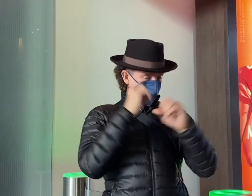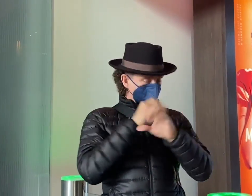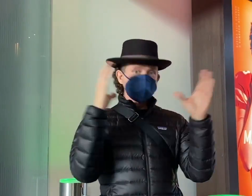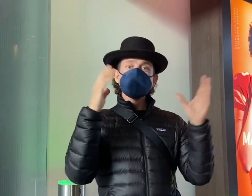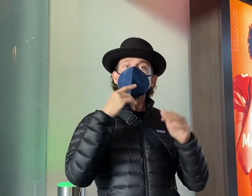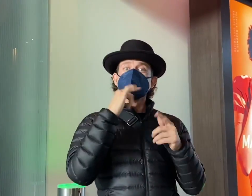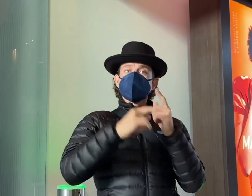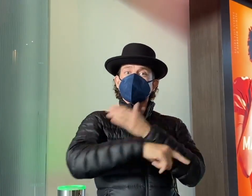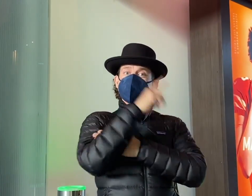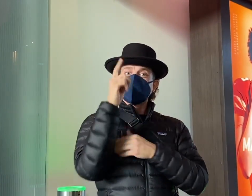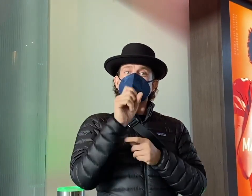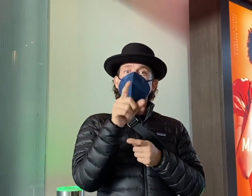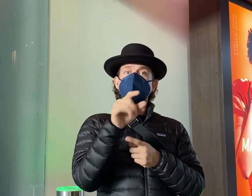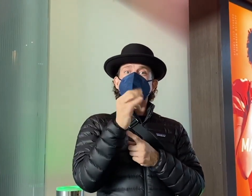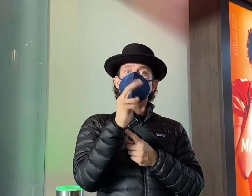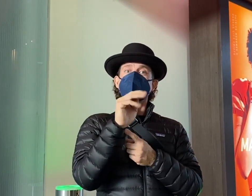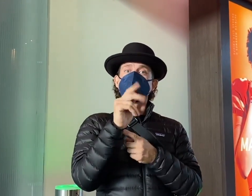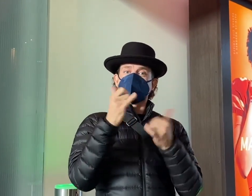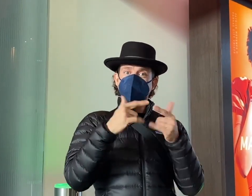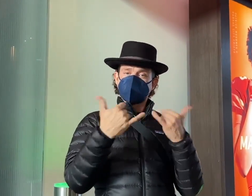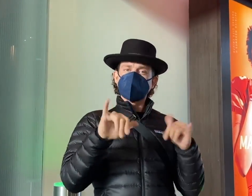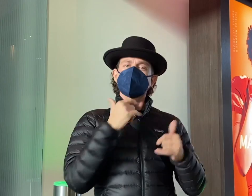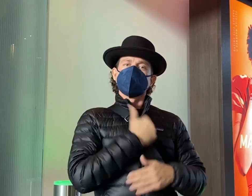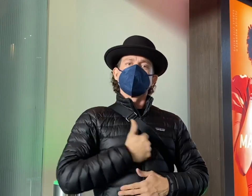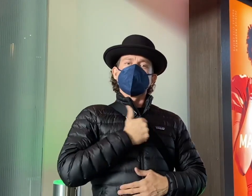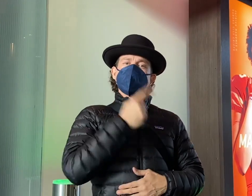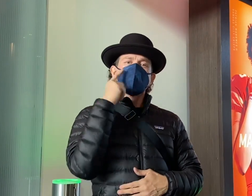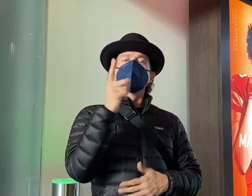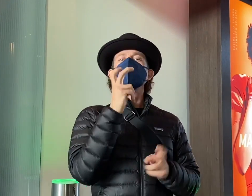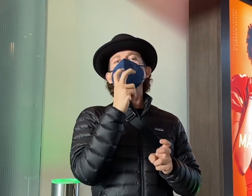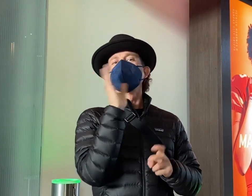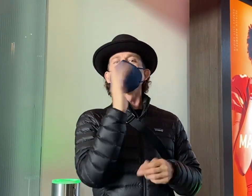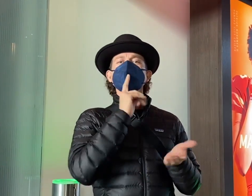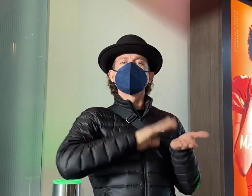years, and John said one of his biggest regrets was not taking advantage of Trip's offer.